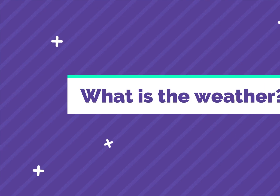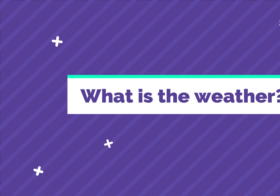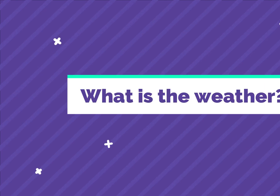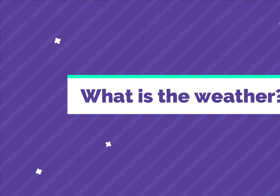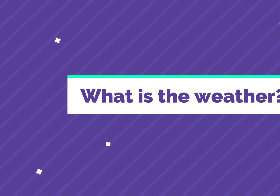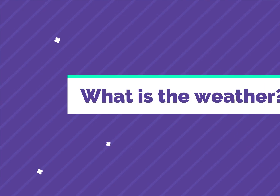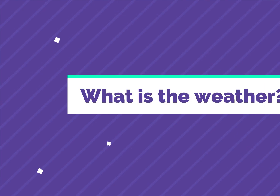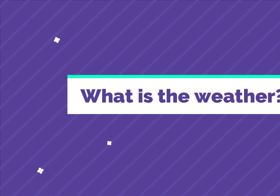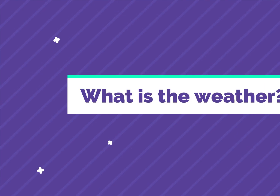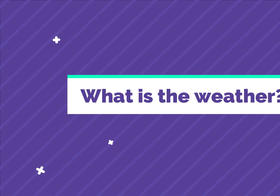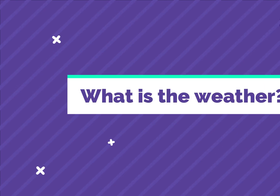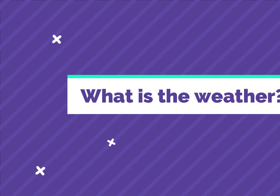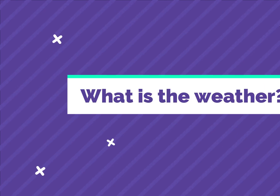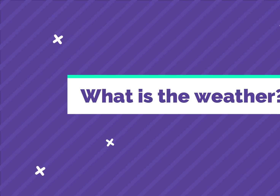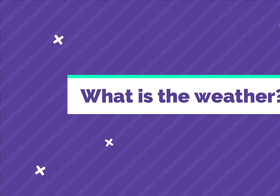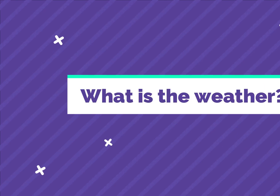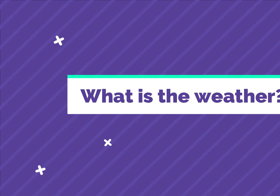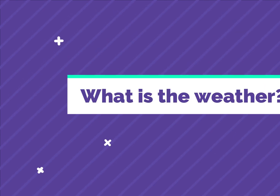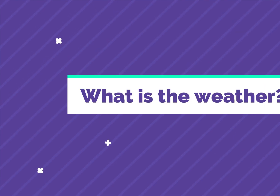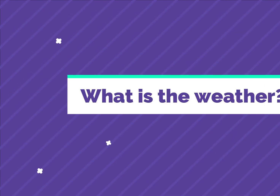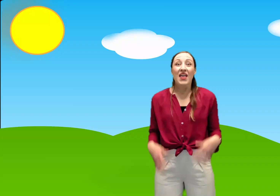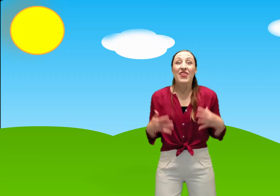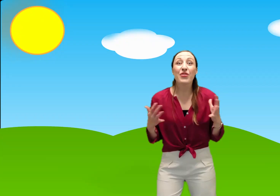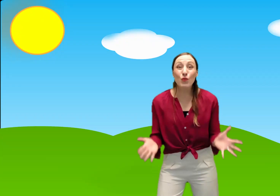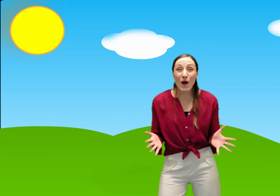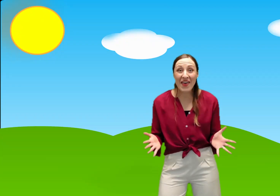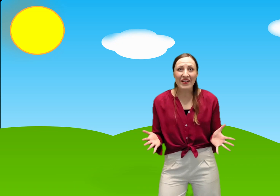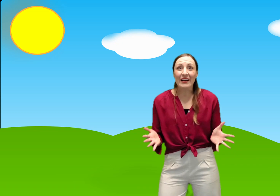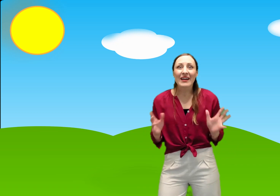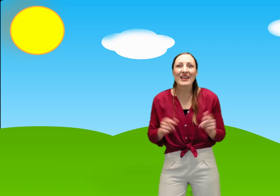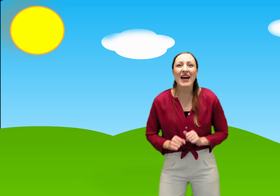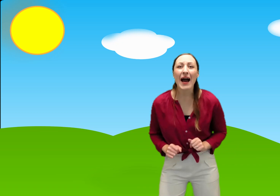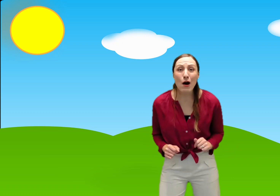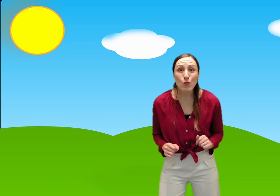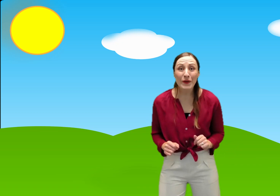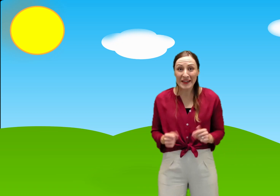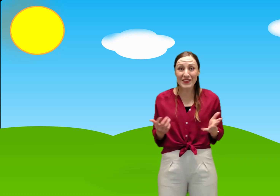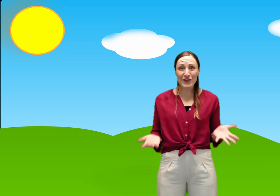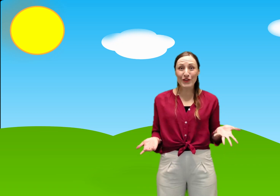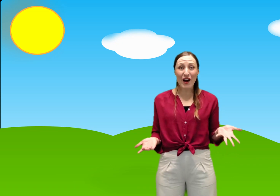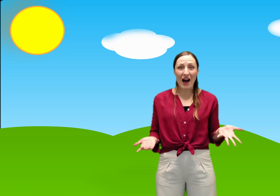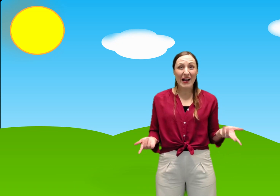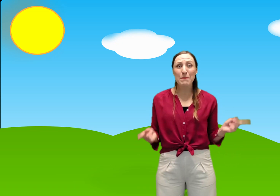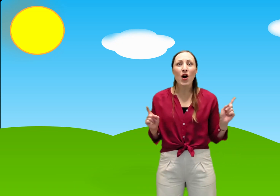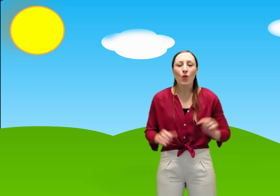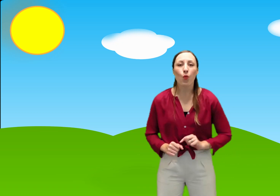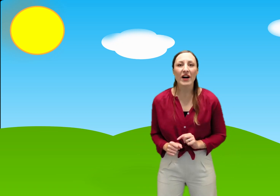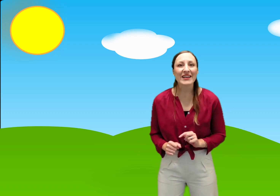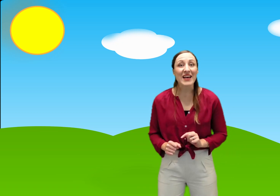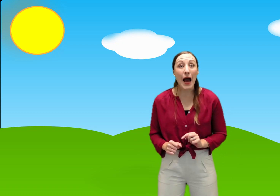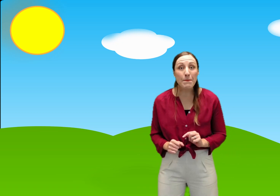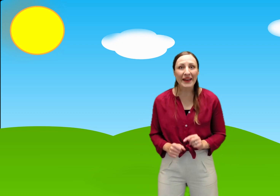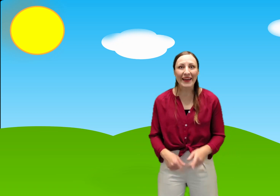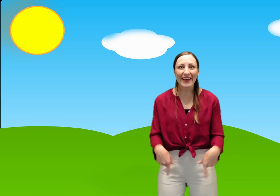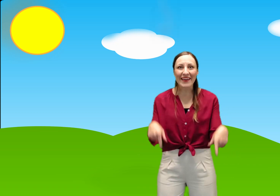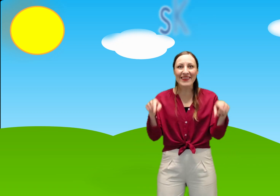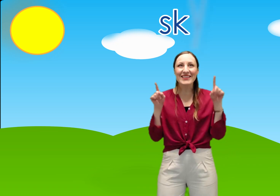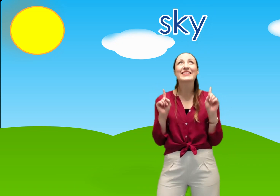the weather is how we describe what is happening in the